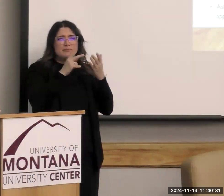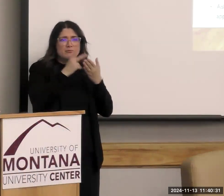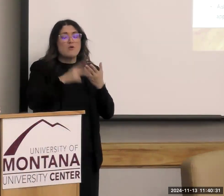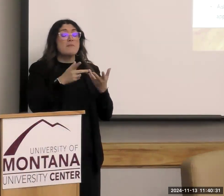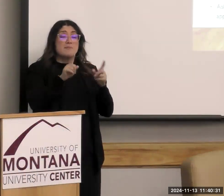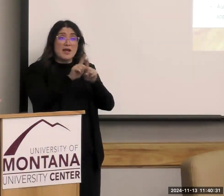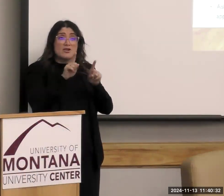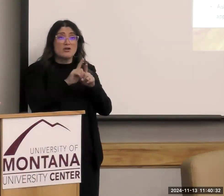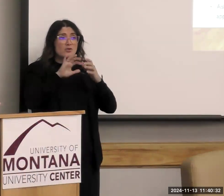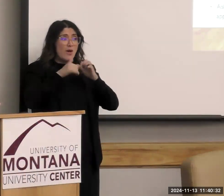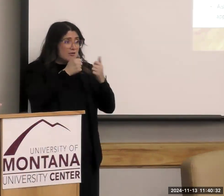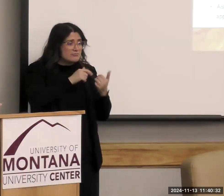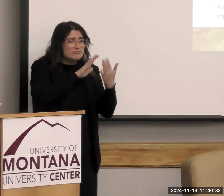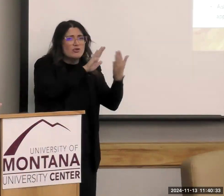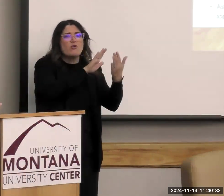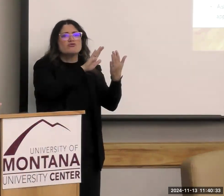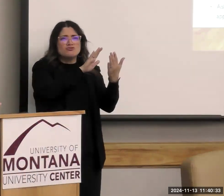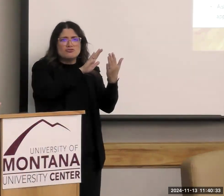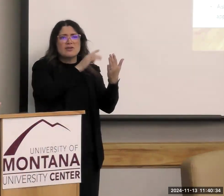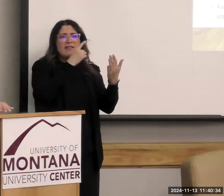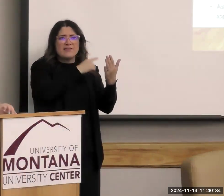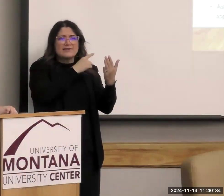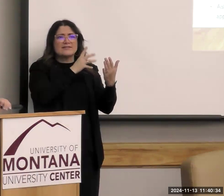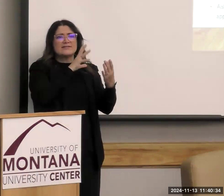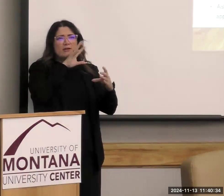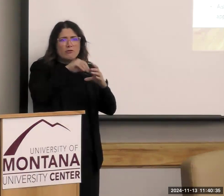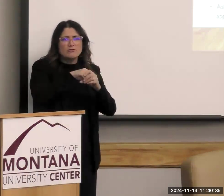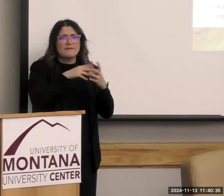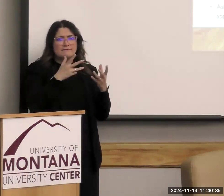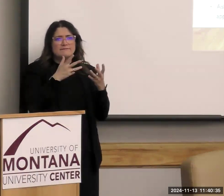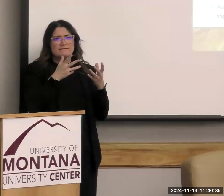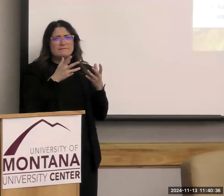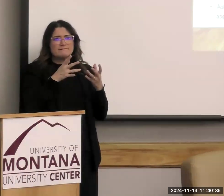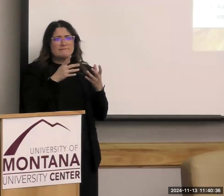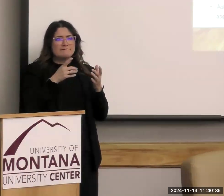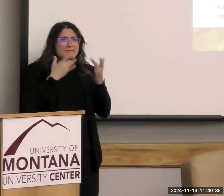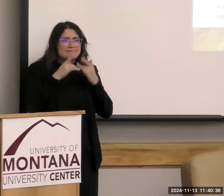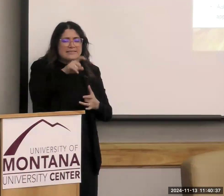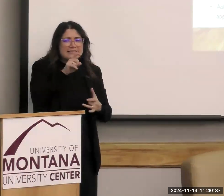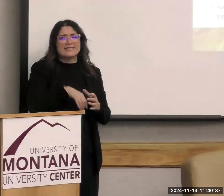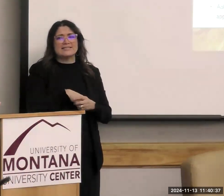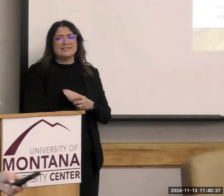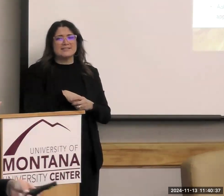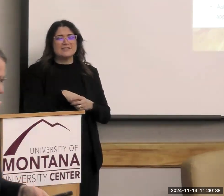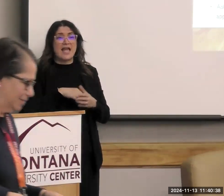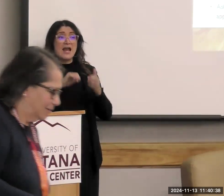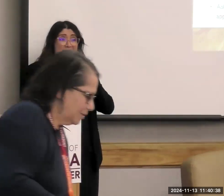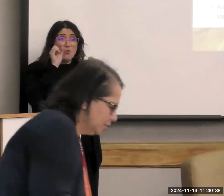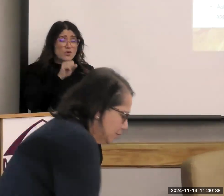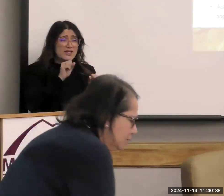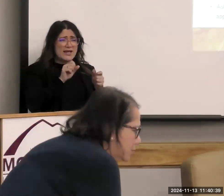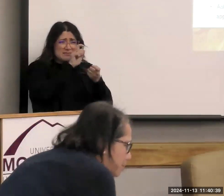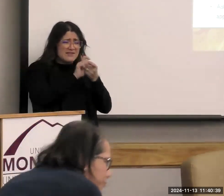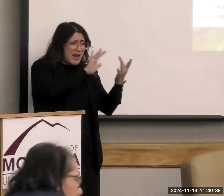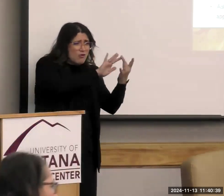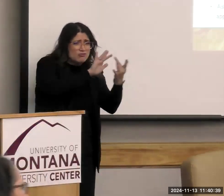insecurities includes targeted outreach. Oh, you're good. An provide well-stated instructions